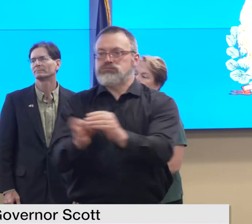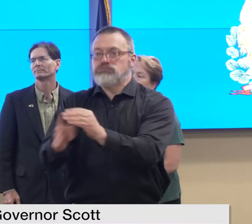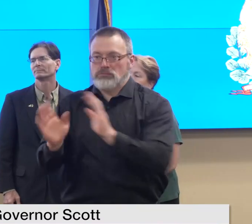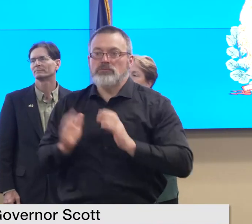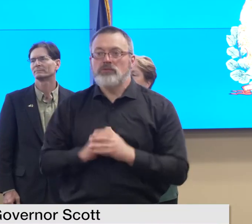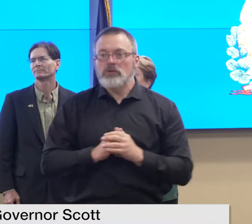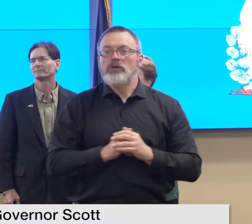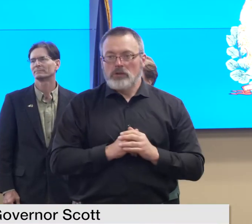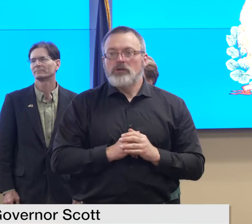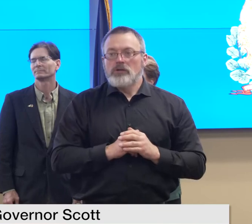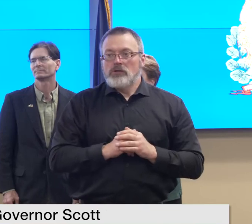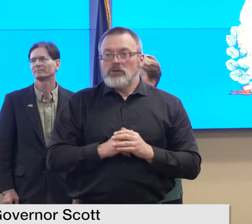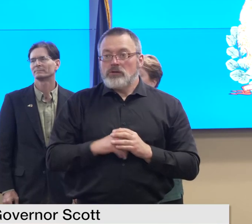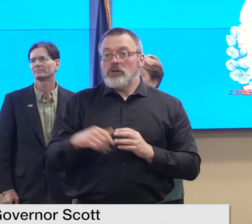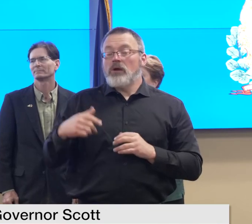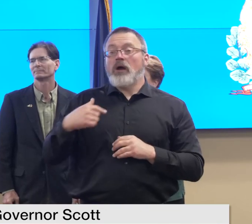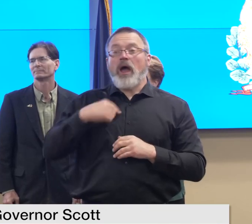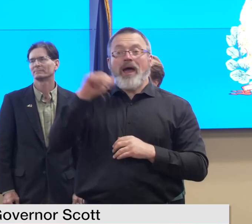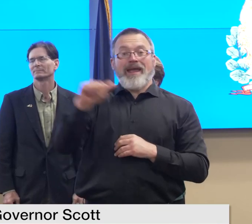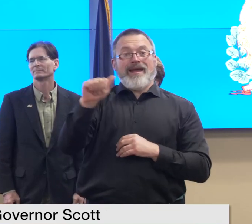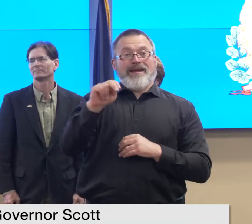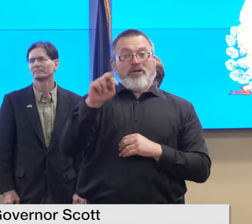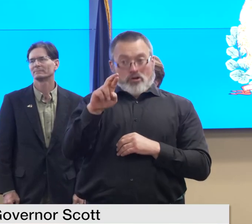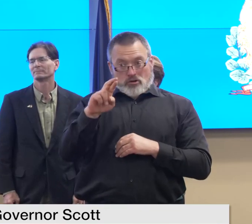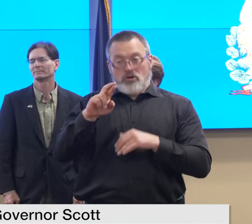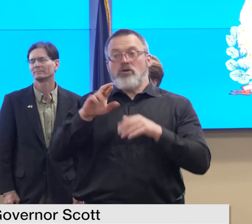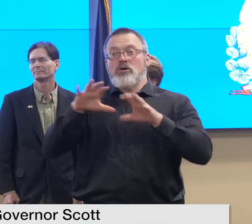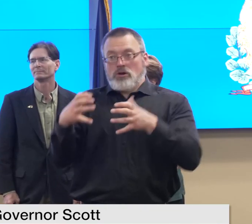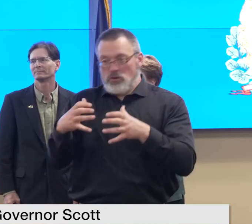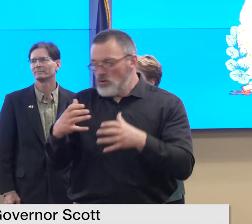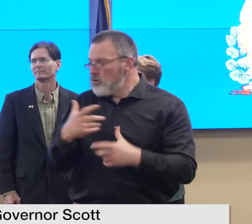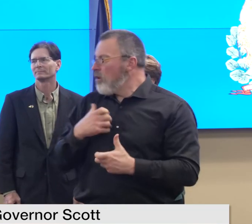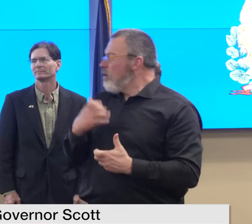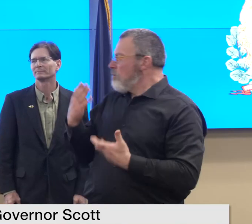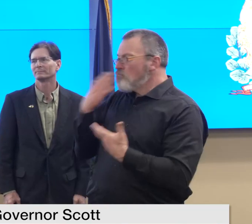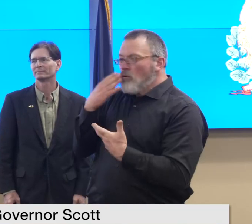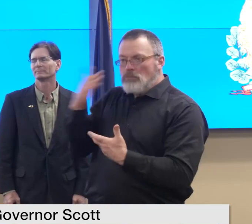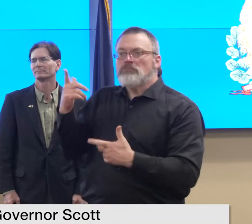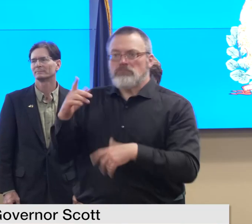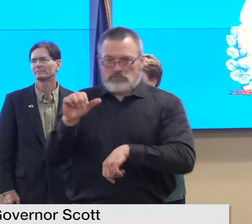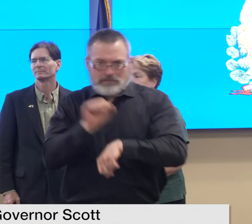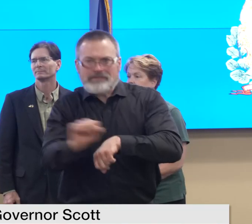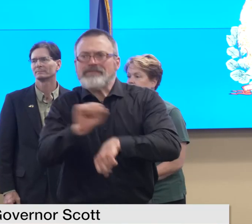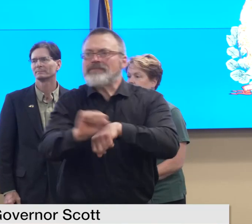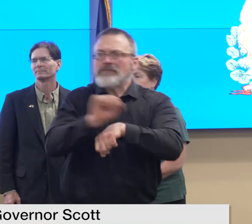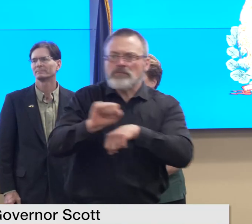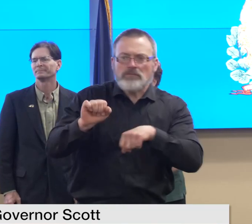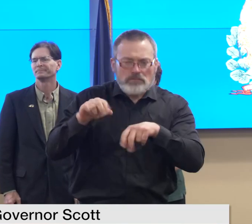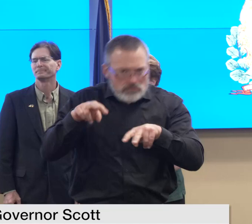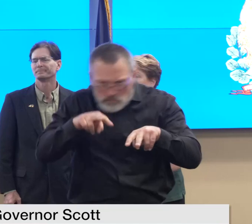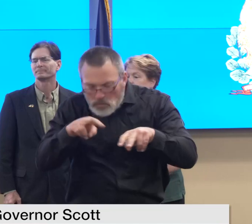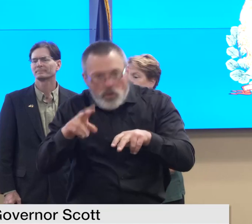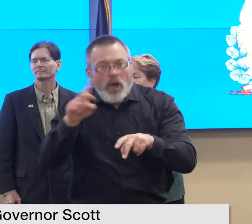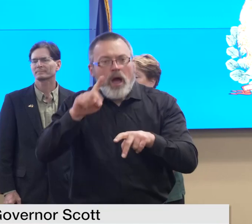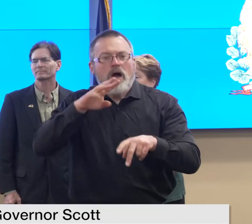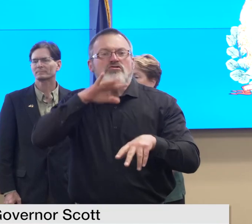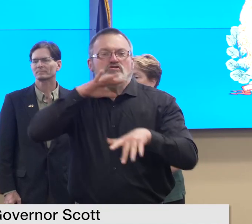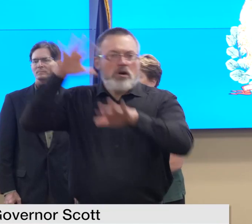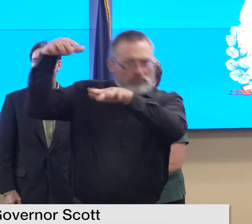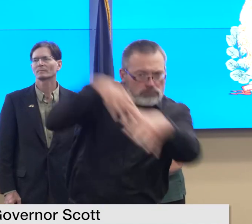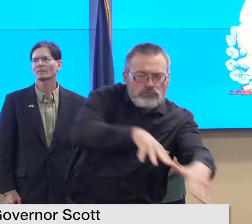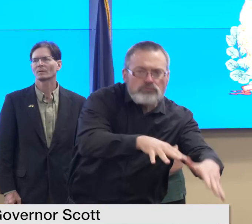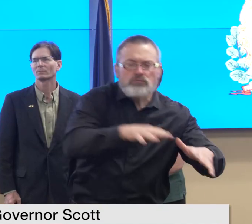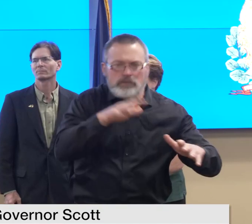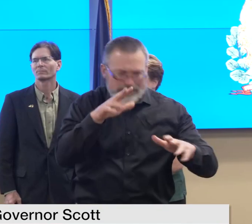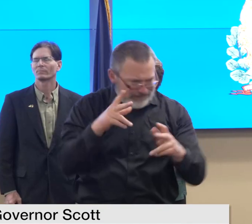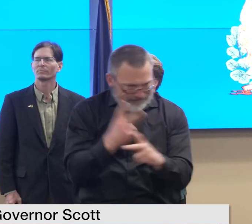resources who have been doing the same for water infrastructure landslides and more as I mentioned on